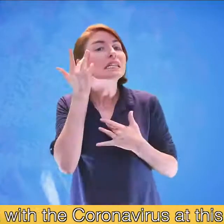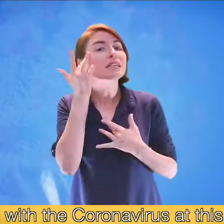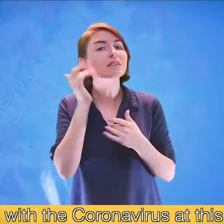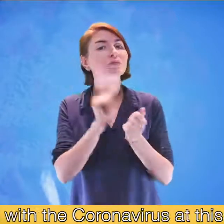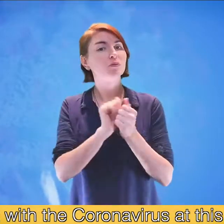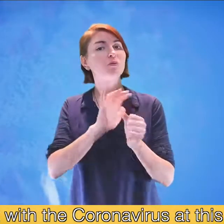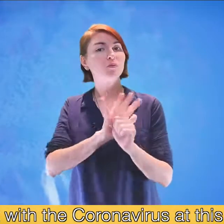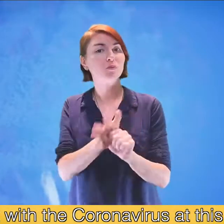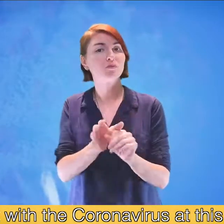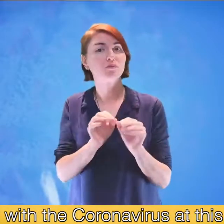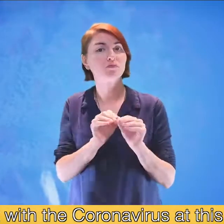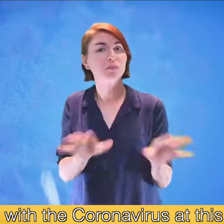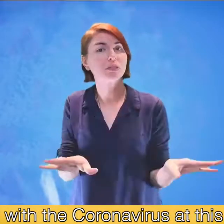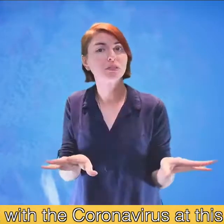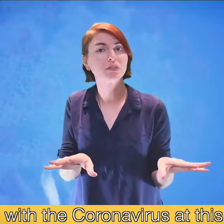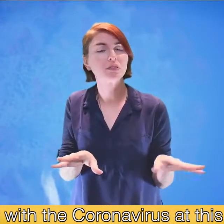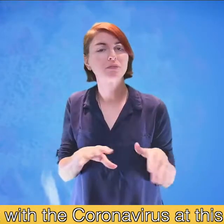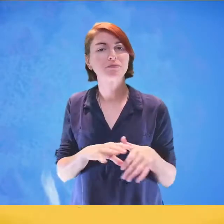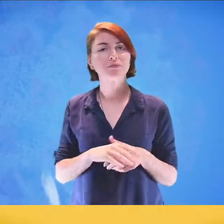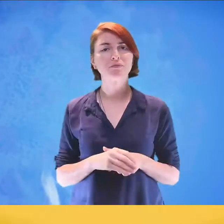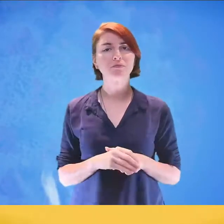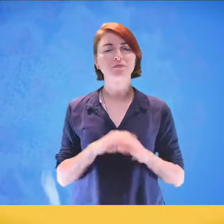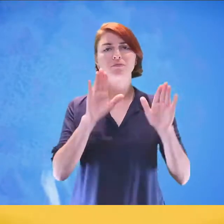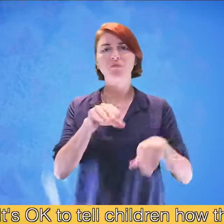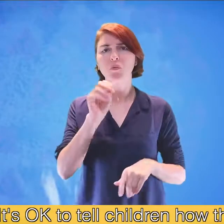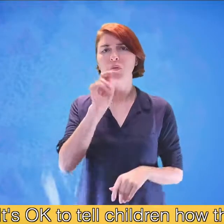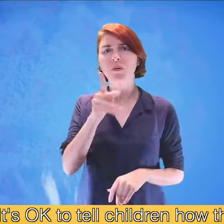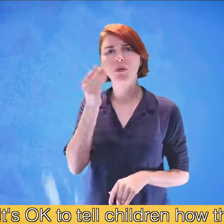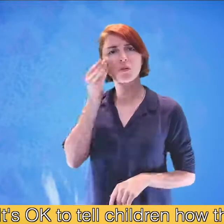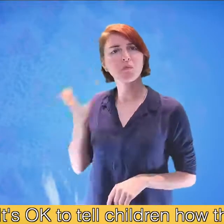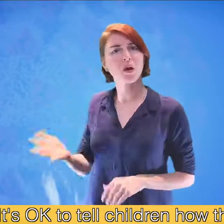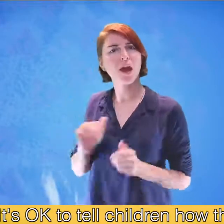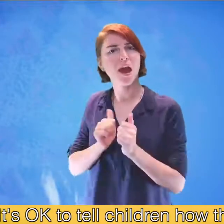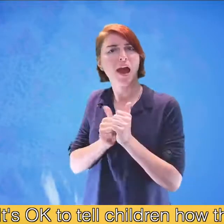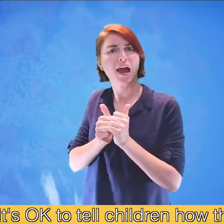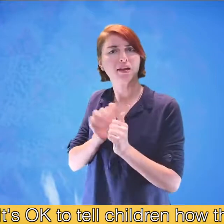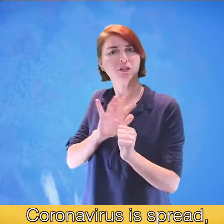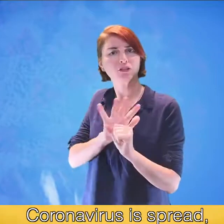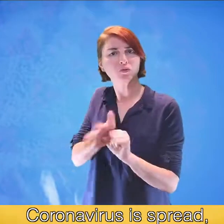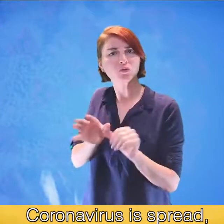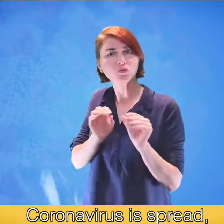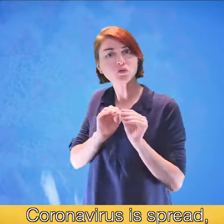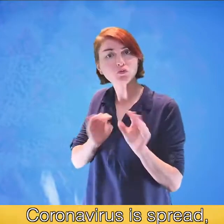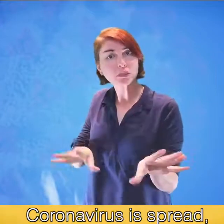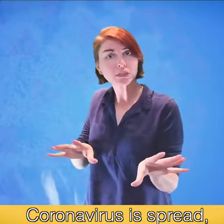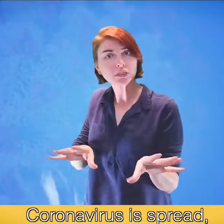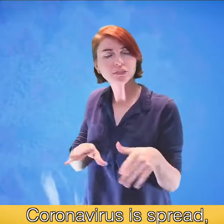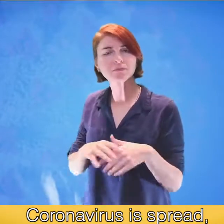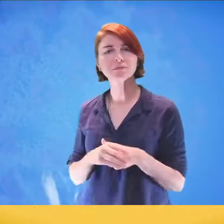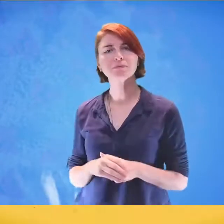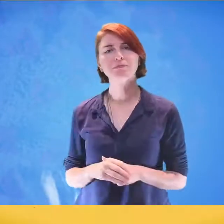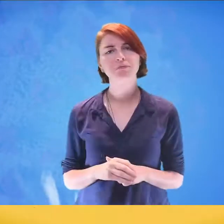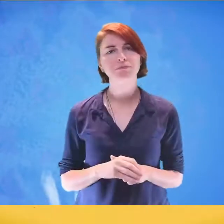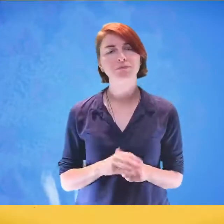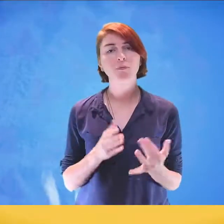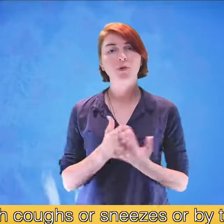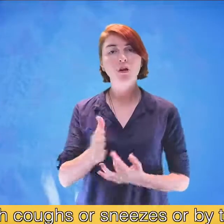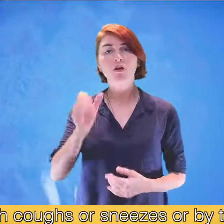sick with the coronavirus at this moment. It's okay to tell children how the coronavirus is spread through